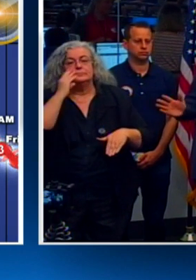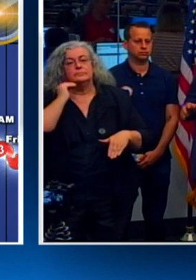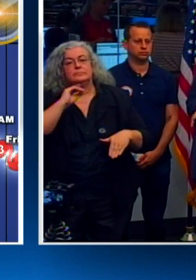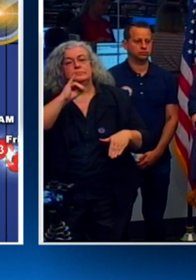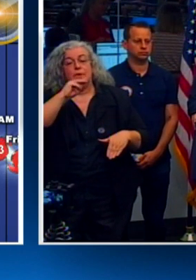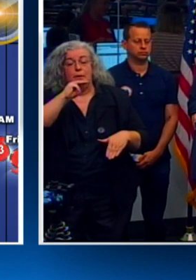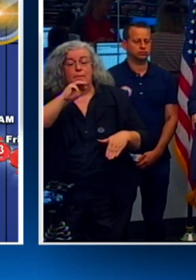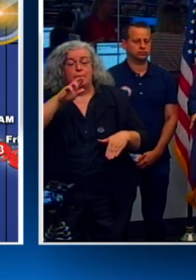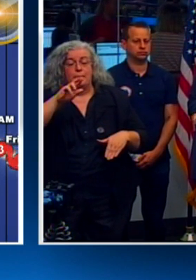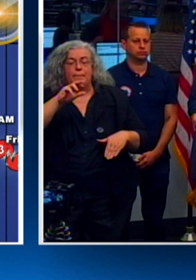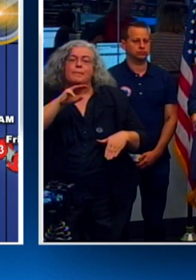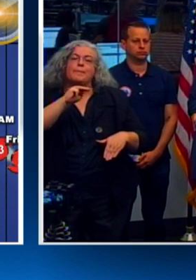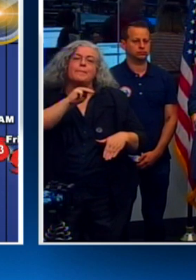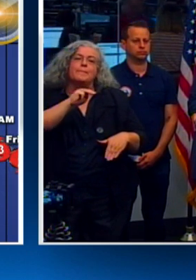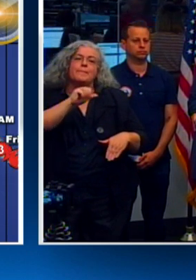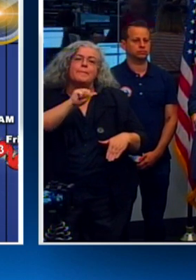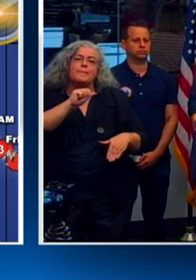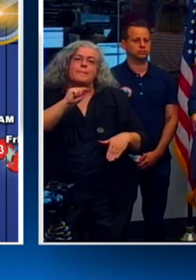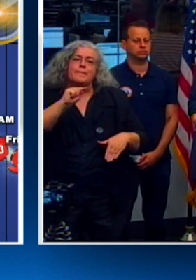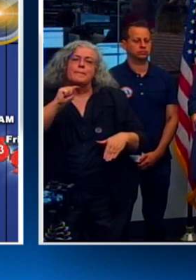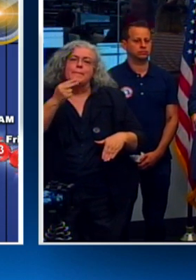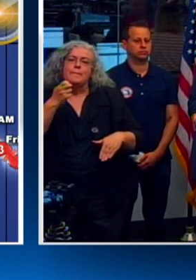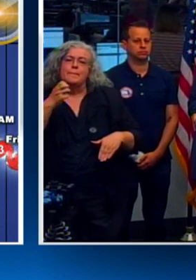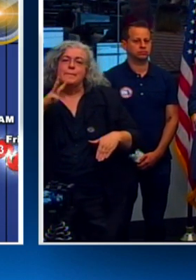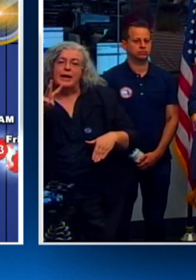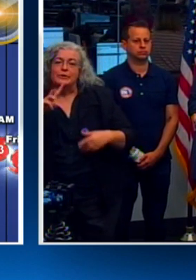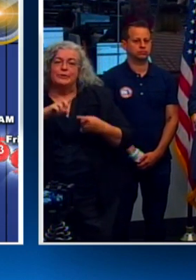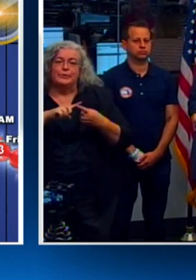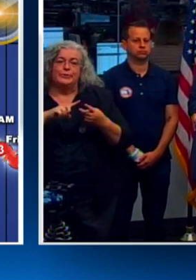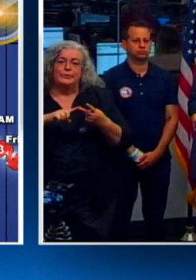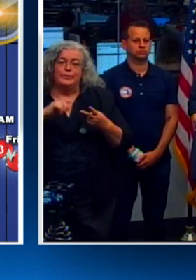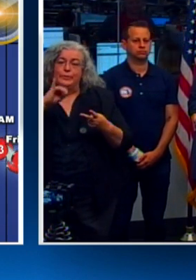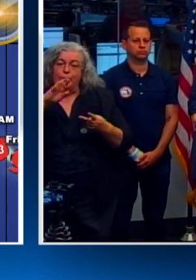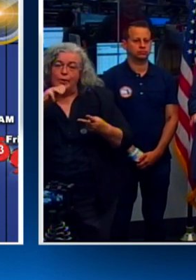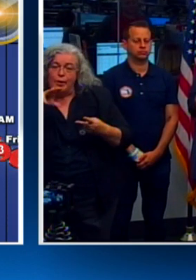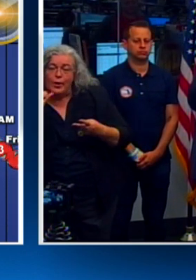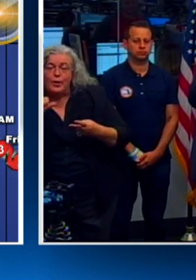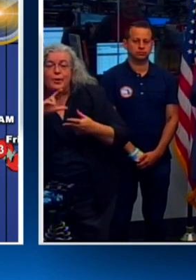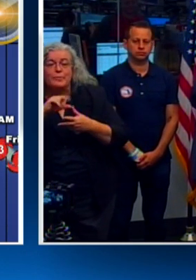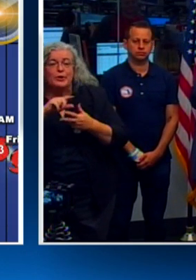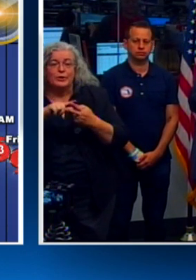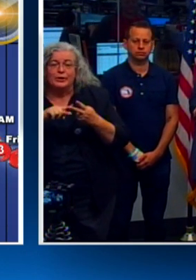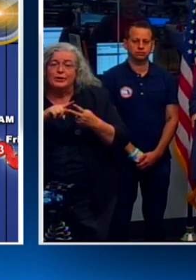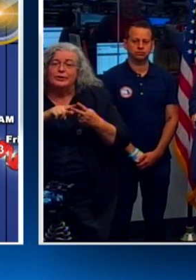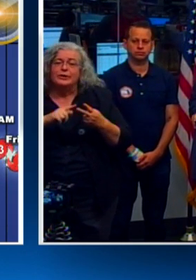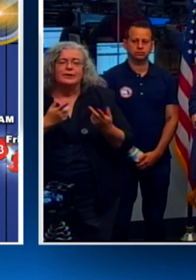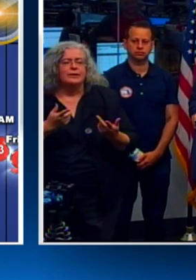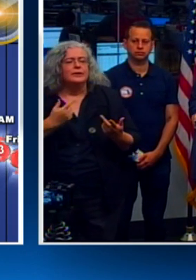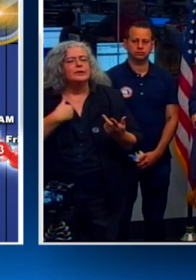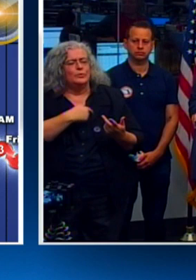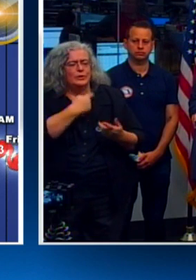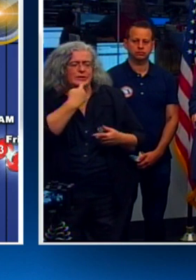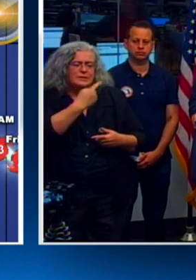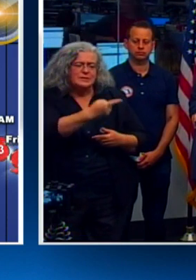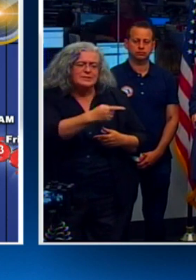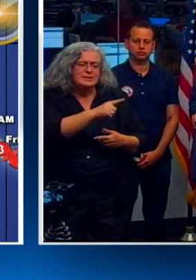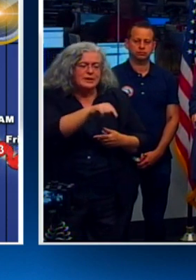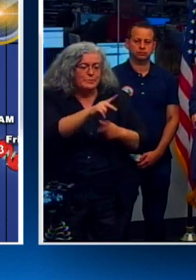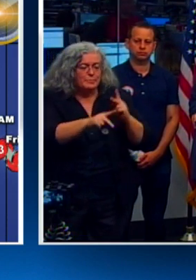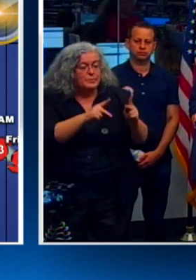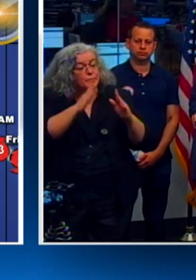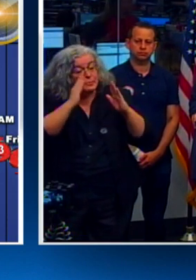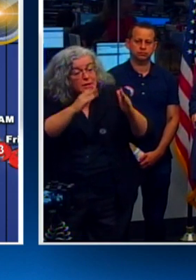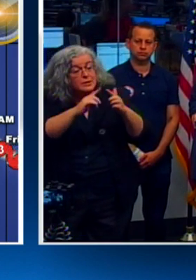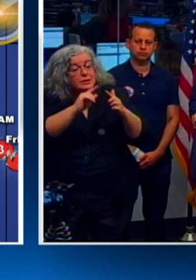Irma concerned almost everybody. And so we're going to, you know, we're going to tell people, really focus on the news coming out of your